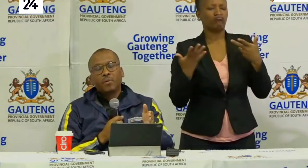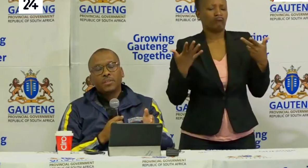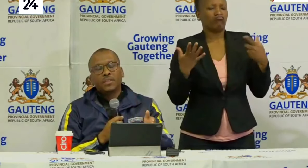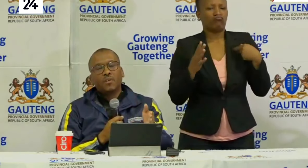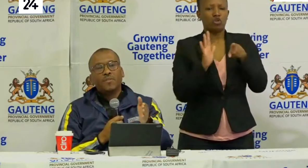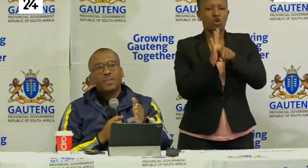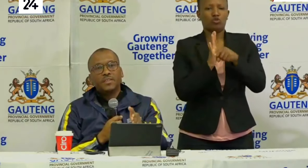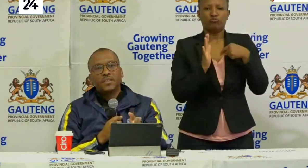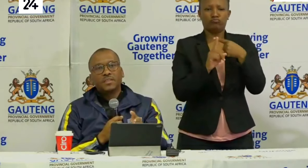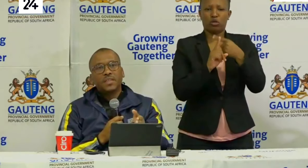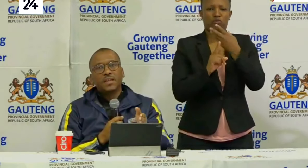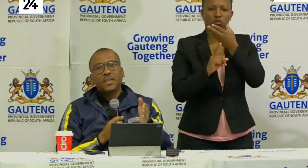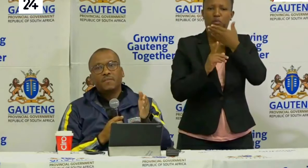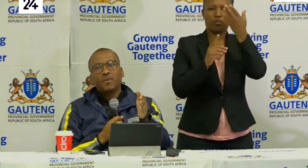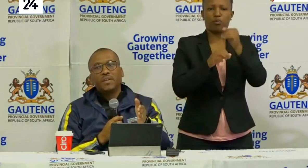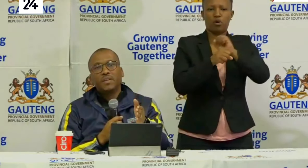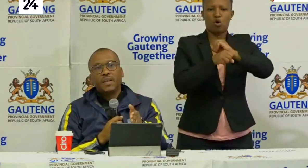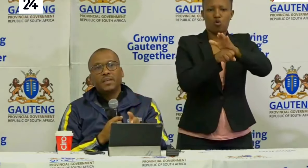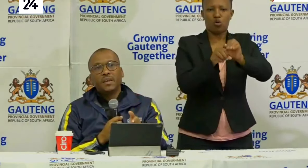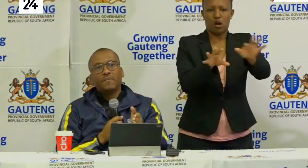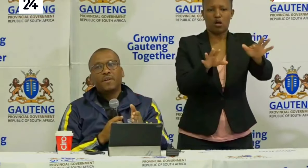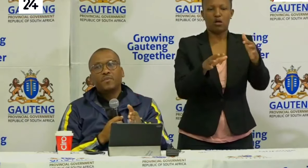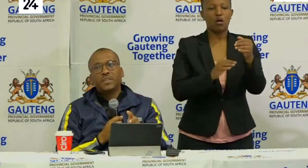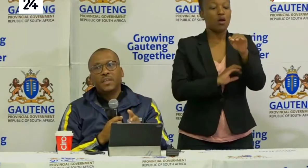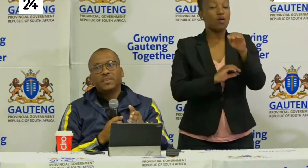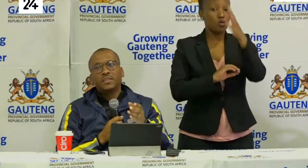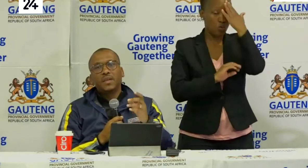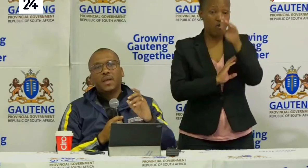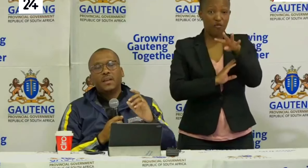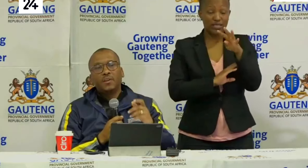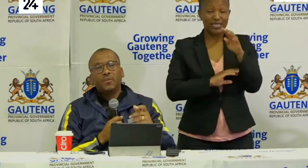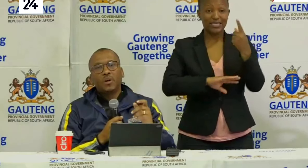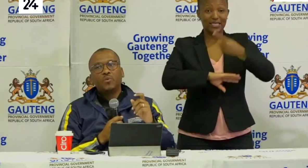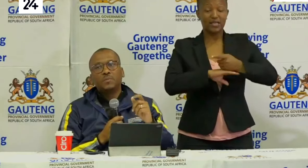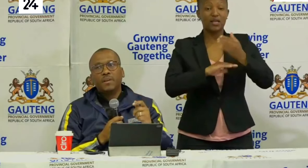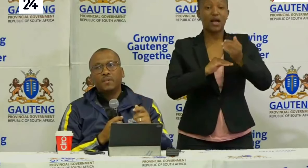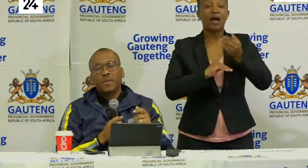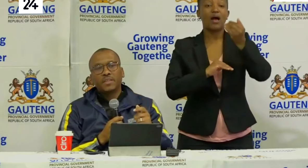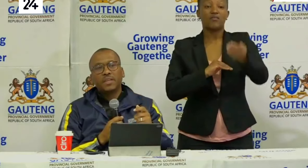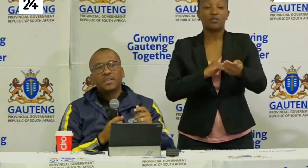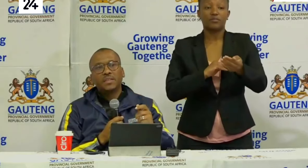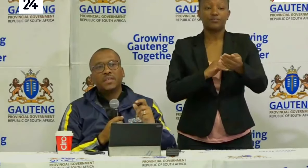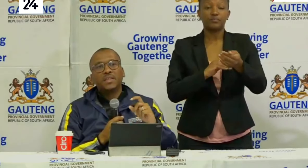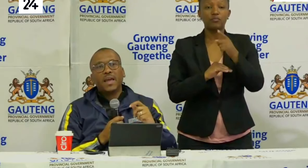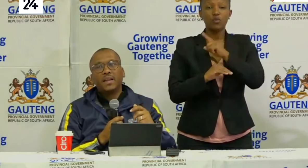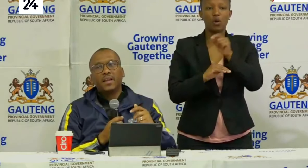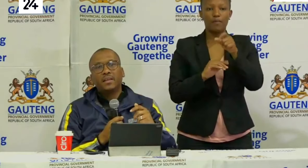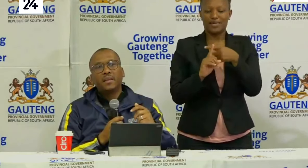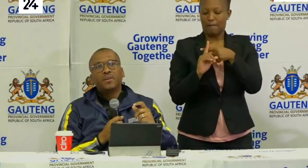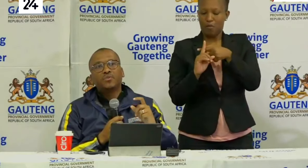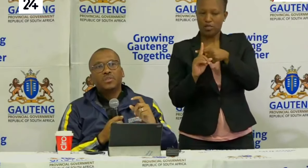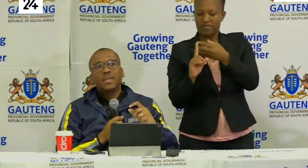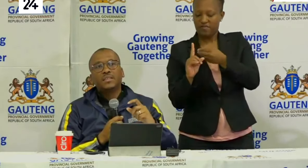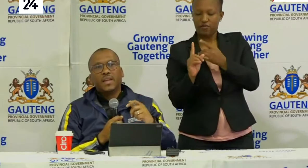process of the disease that after 14 days an individual who has been infected is likely